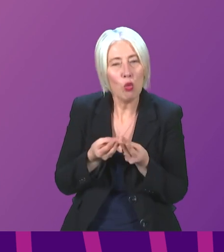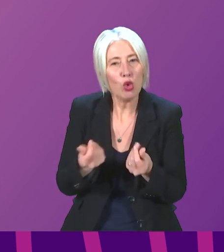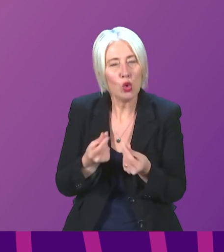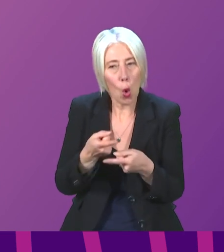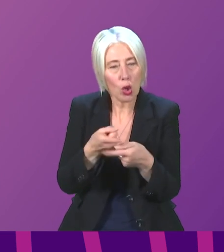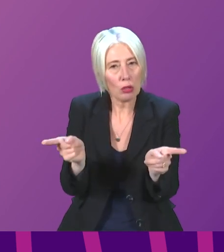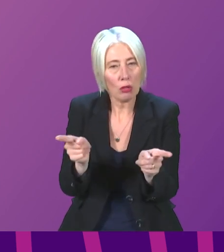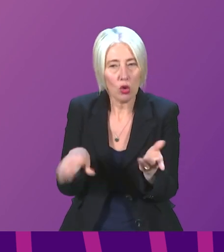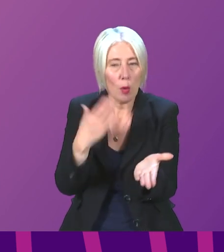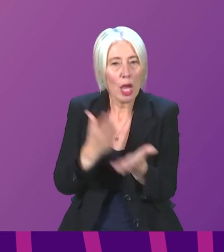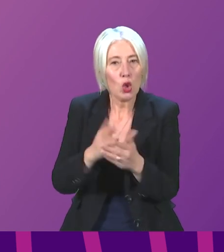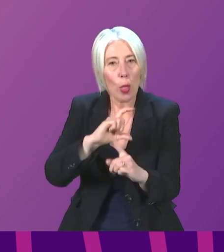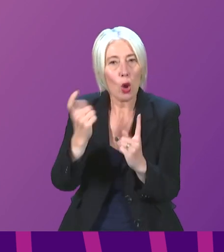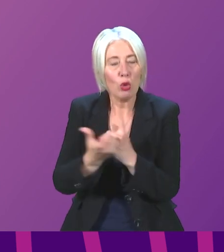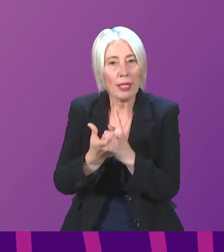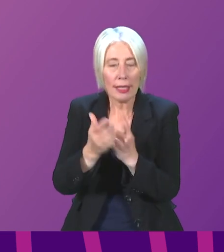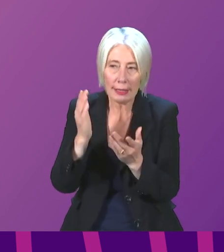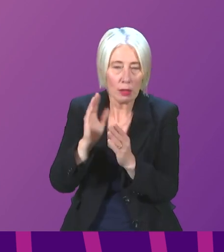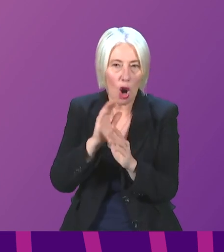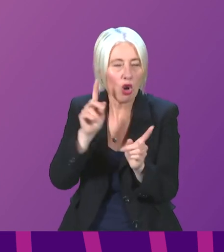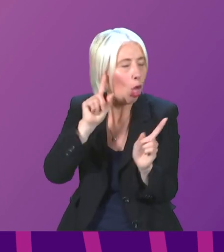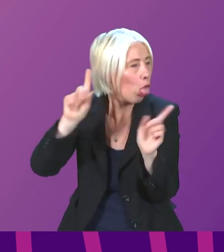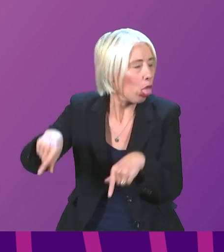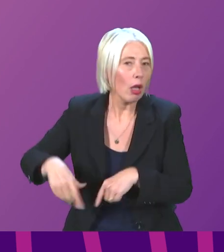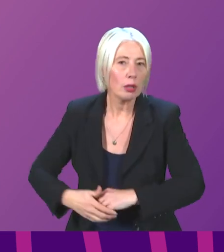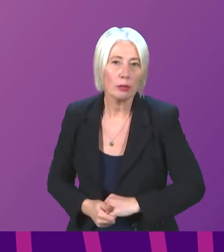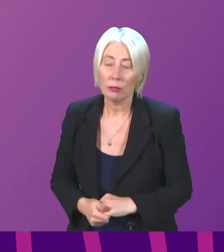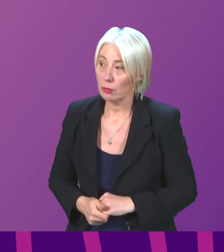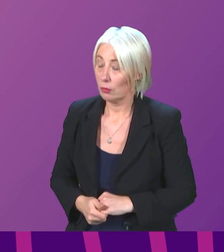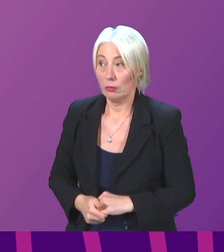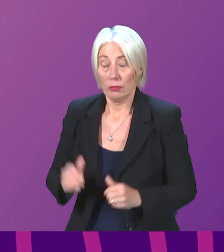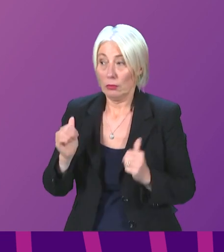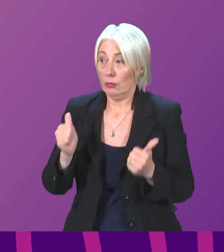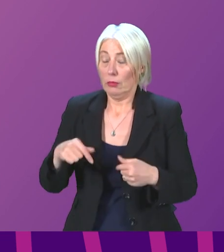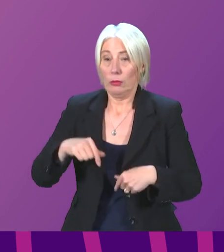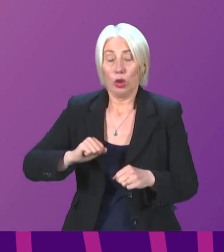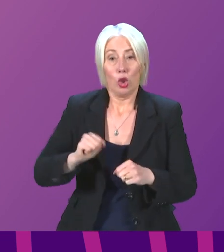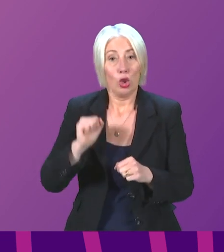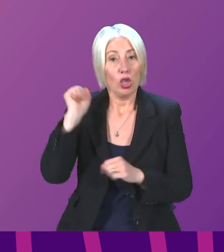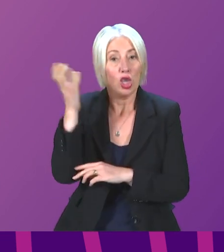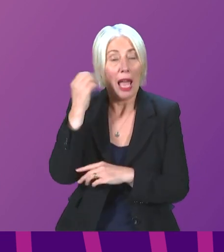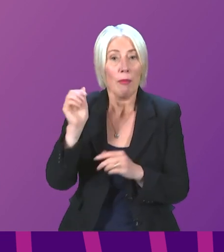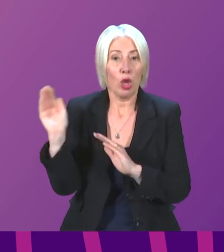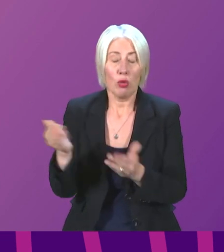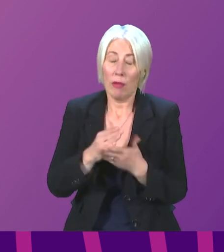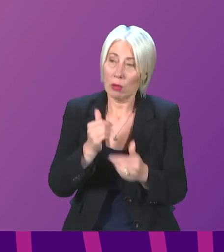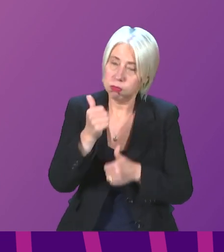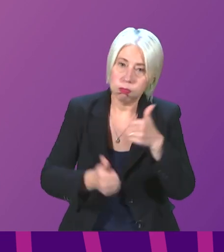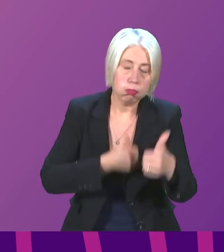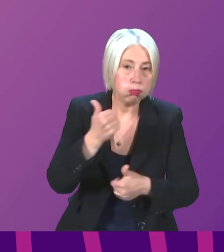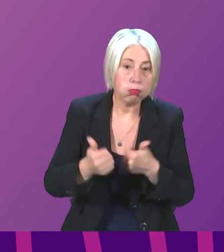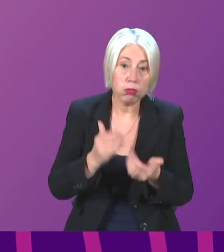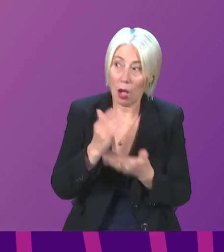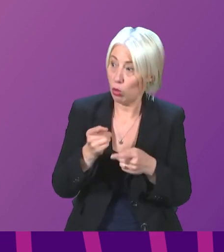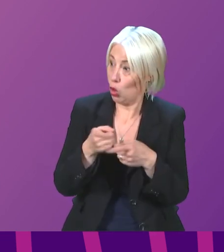ensure that these communities are not overlooked? Cabinet Secretary. I can I pay tribute to the work that the Scottish Ambulance Service have done. Again, I think many members here have